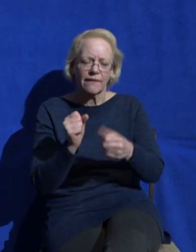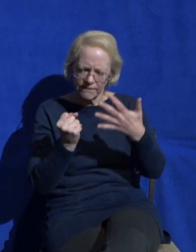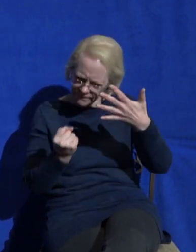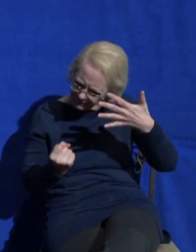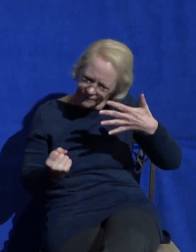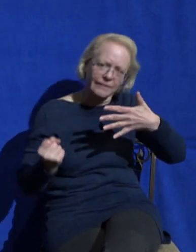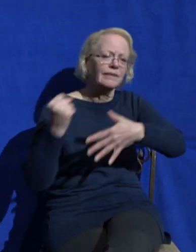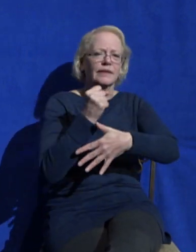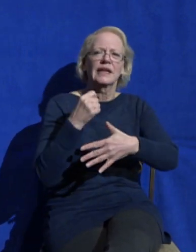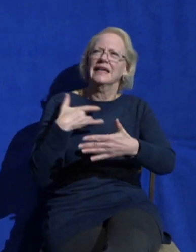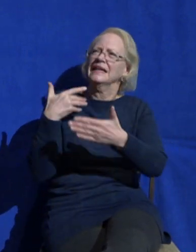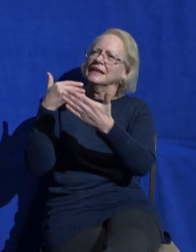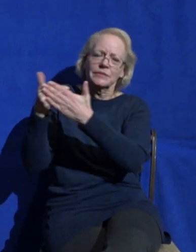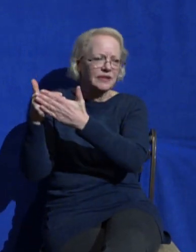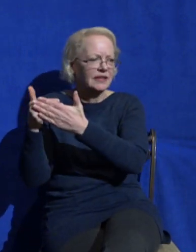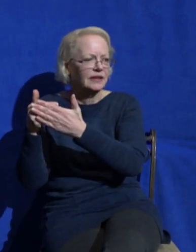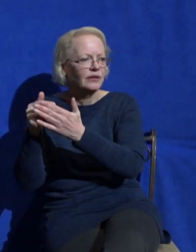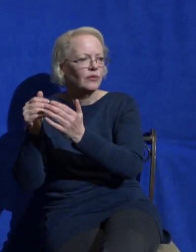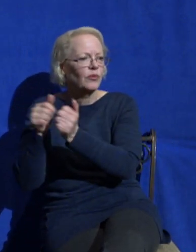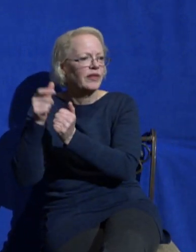so here's the first thing more clarity